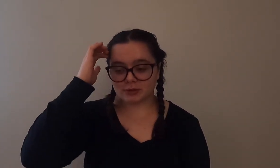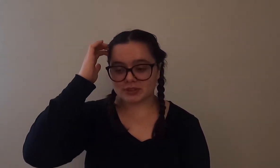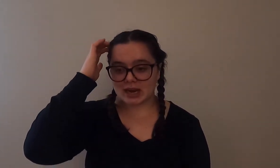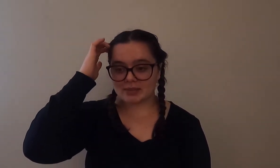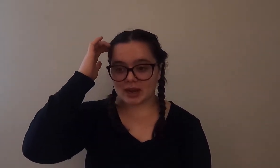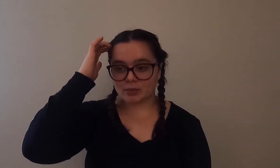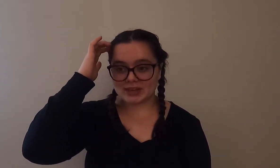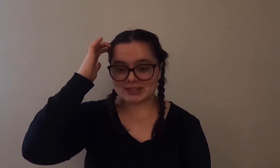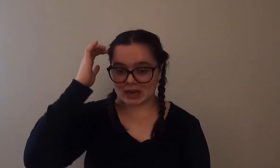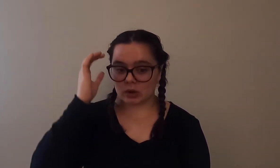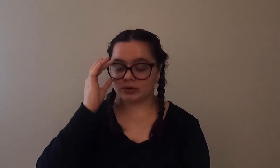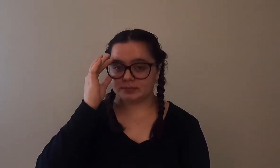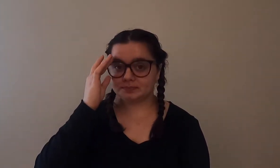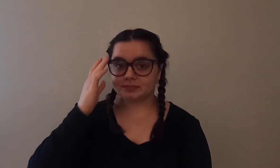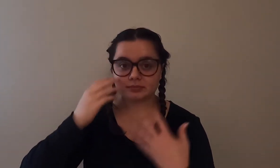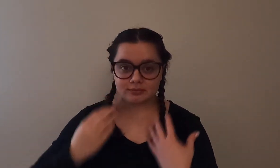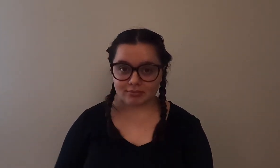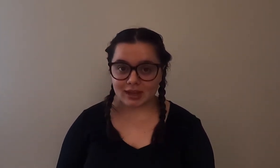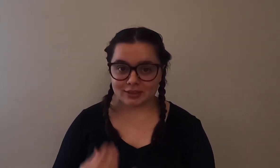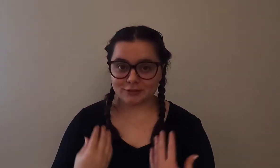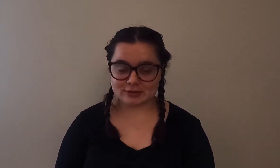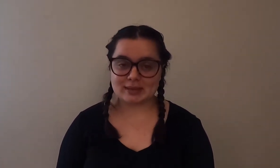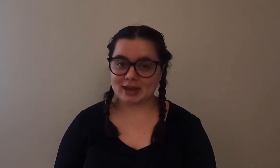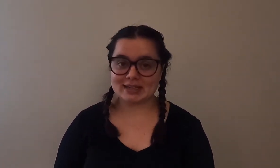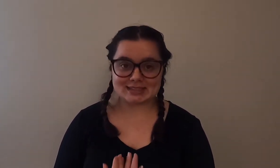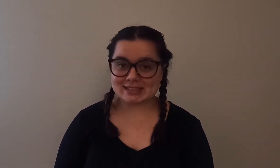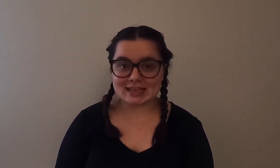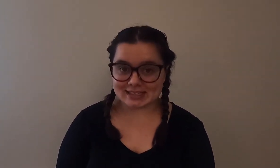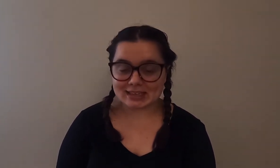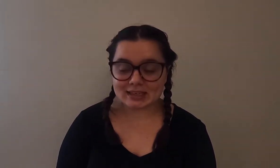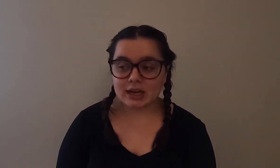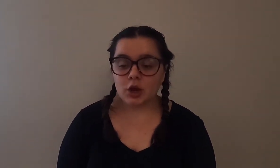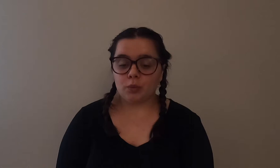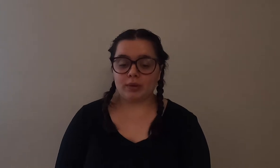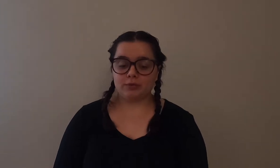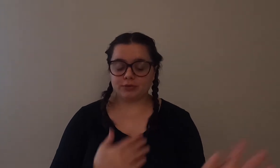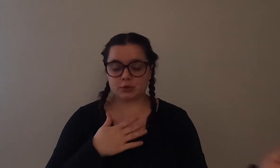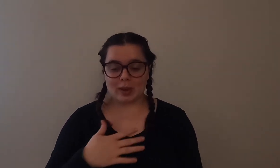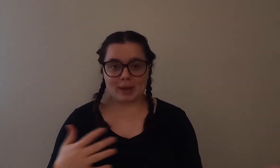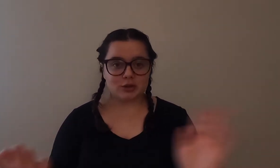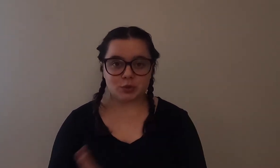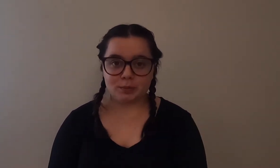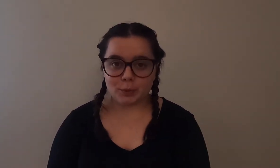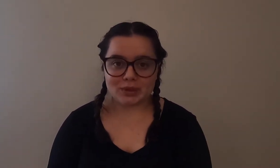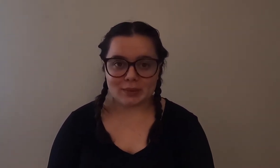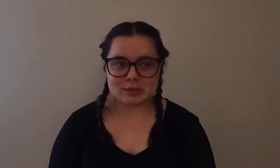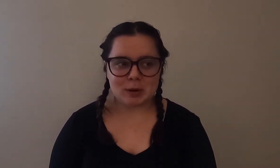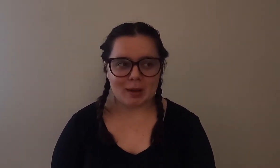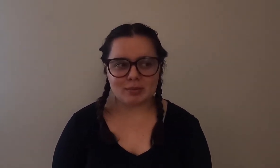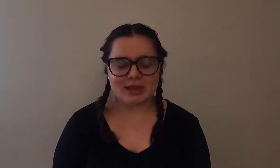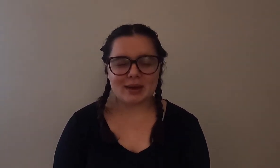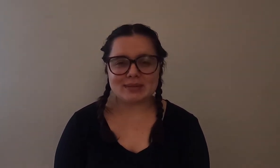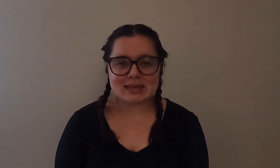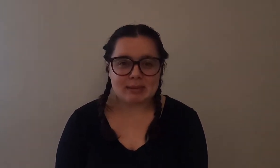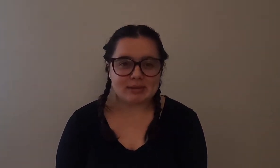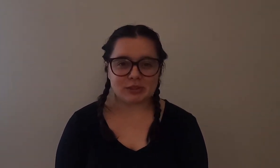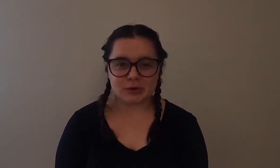first time that I went down the first time that I descended we swim out to a buoy that was probably I would say maybe 30